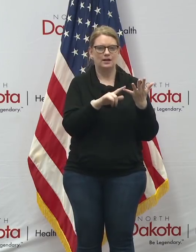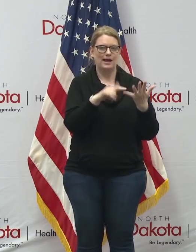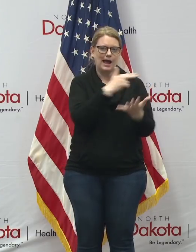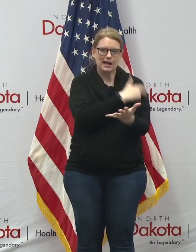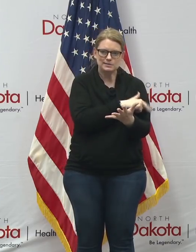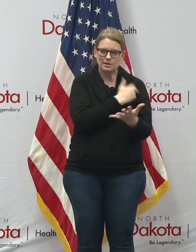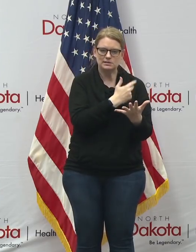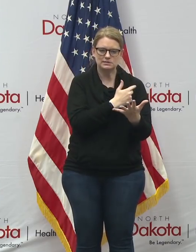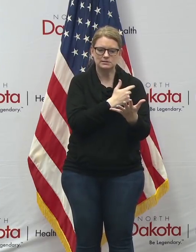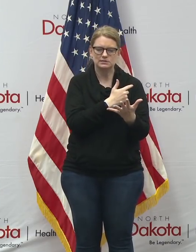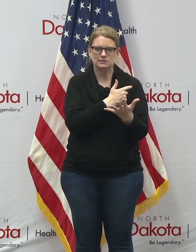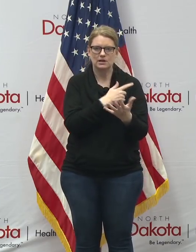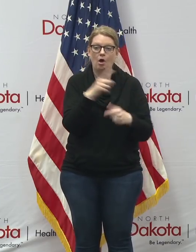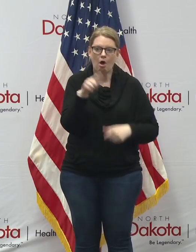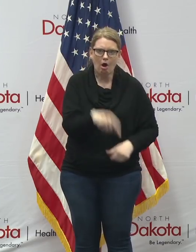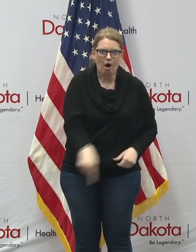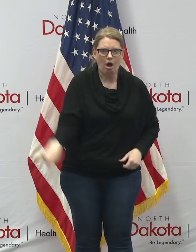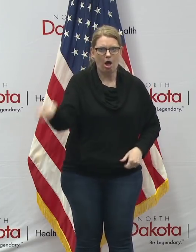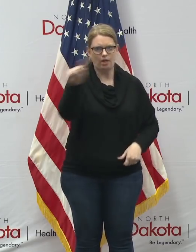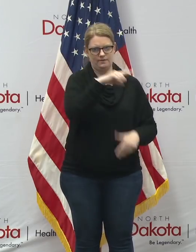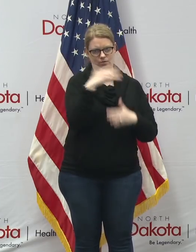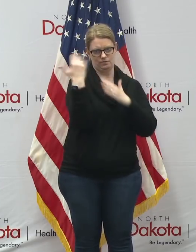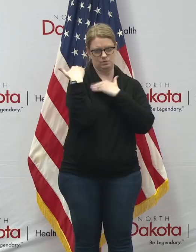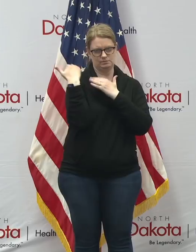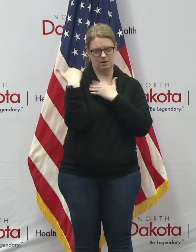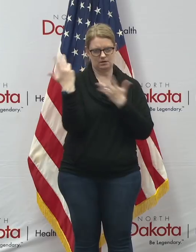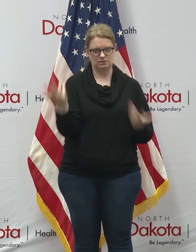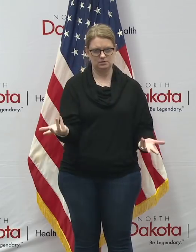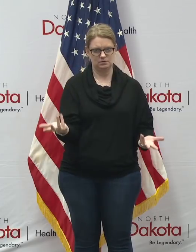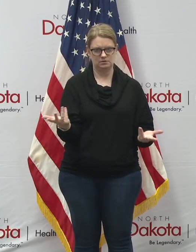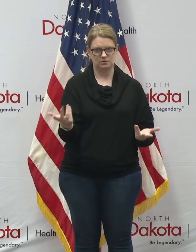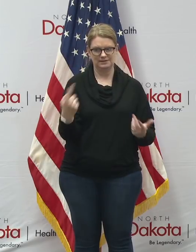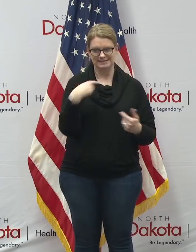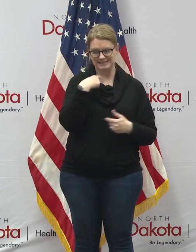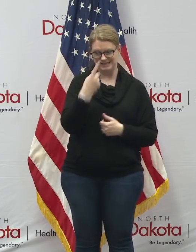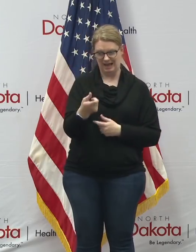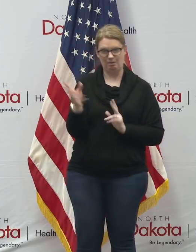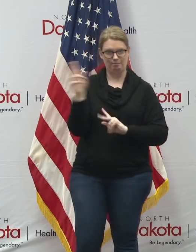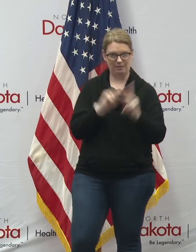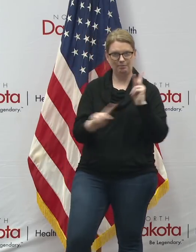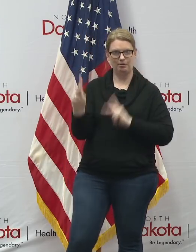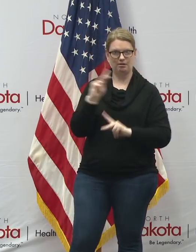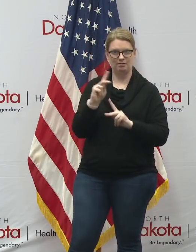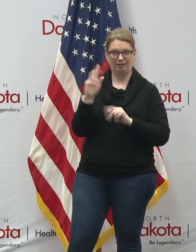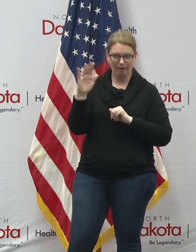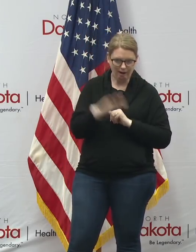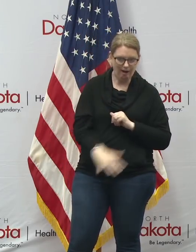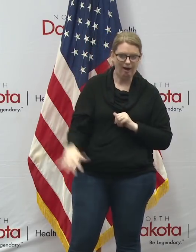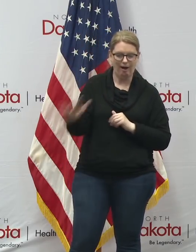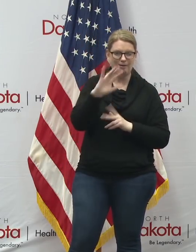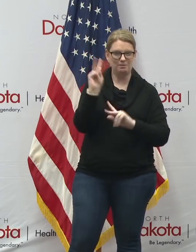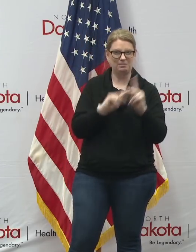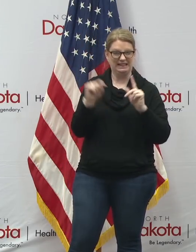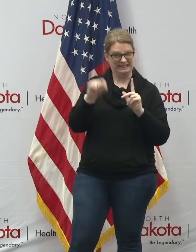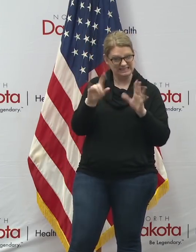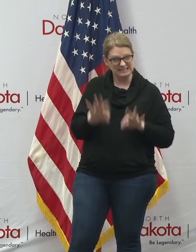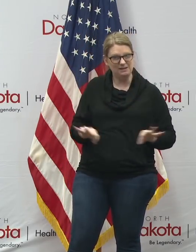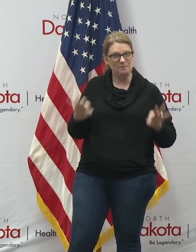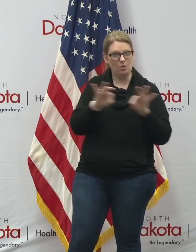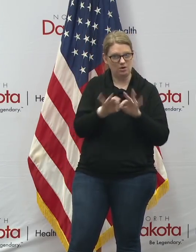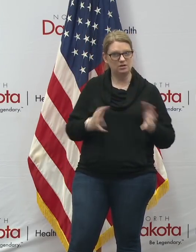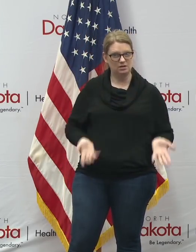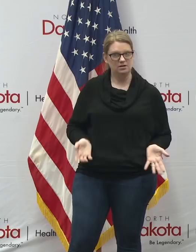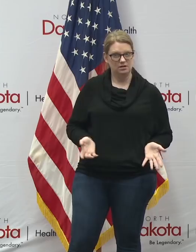everybody's got a responsibility to try to communicate to their constituents uh the importance of this and that that it really